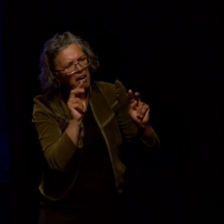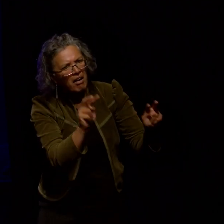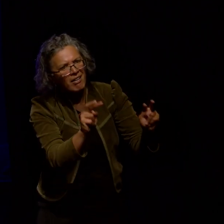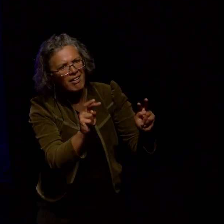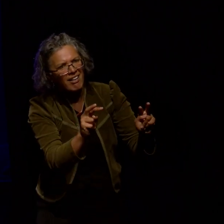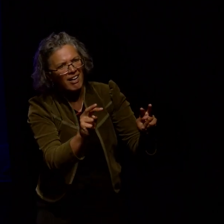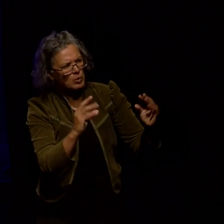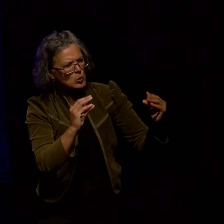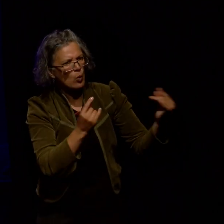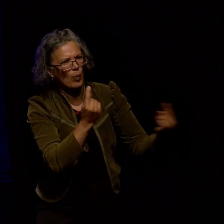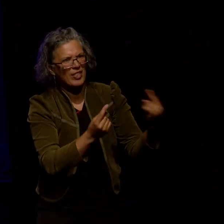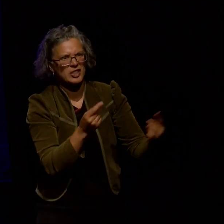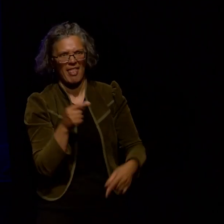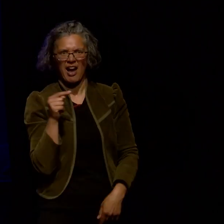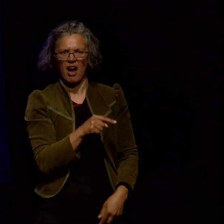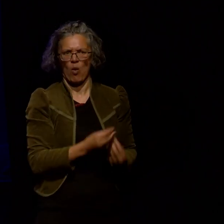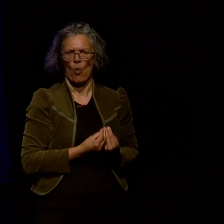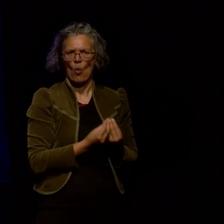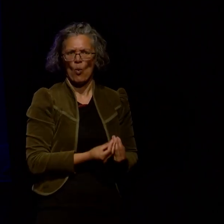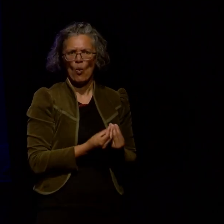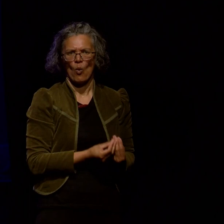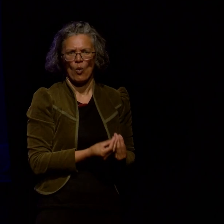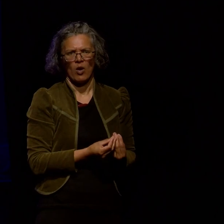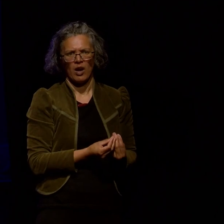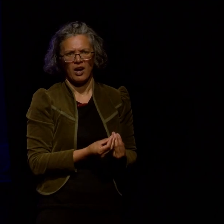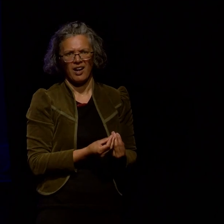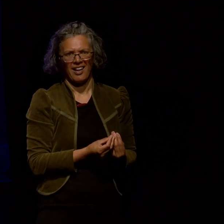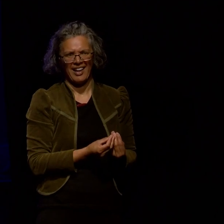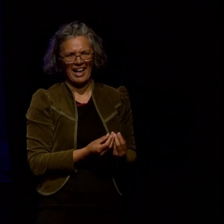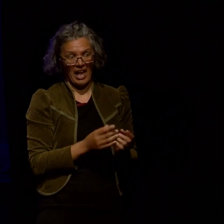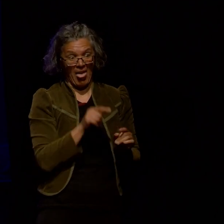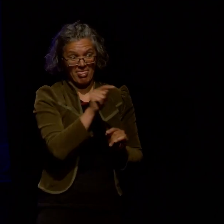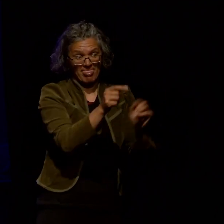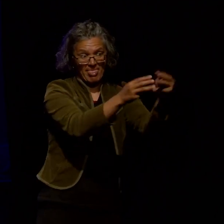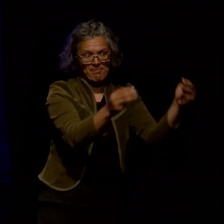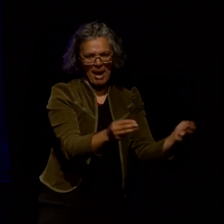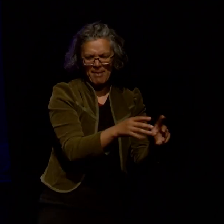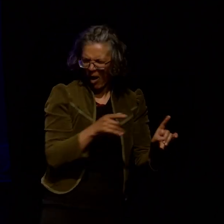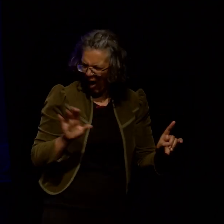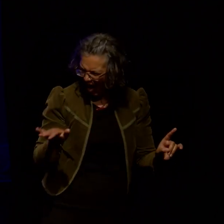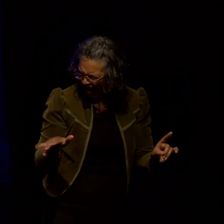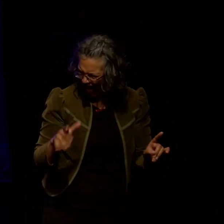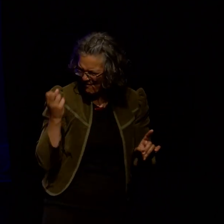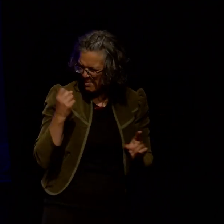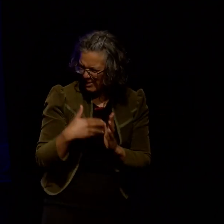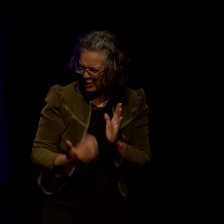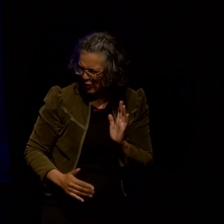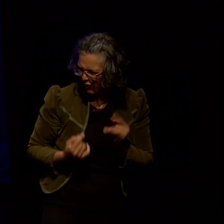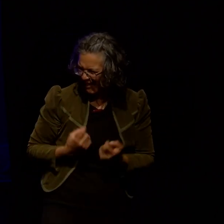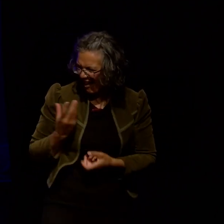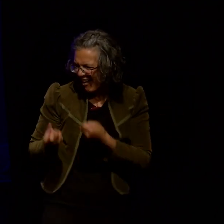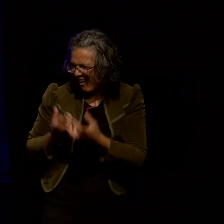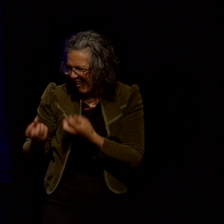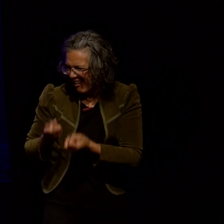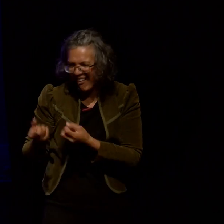questions I mentioned a moment ago there's also which maps do they tell one another stories about what stories do they tell what do they